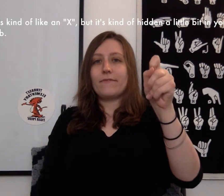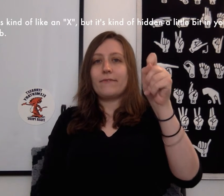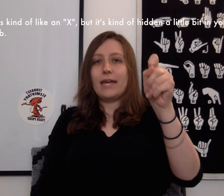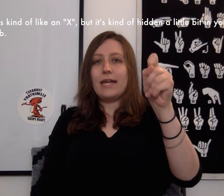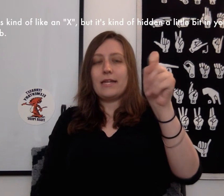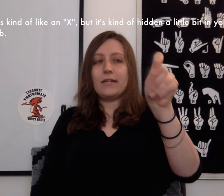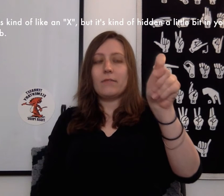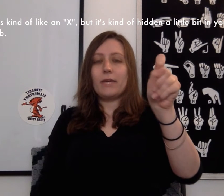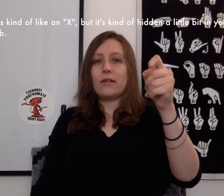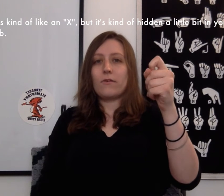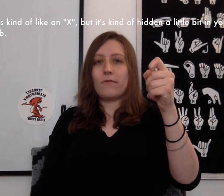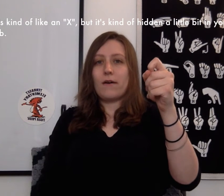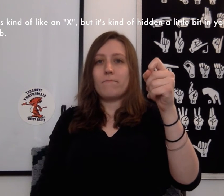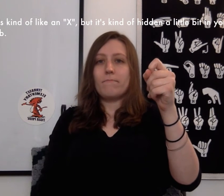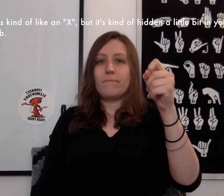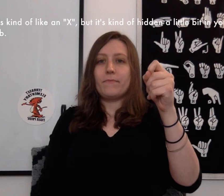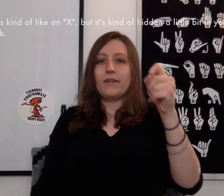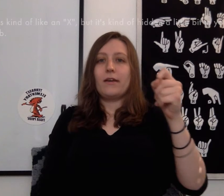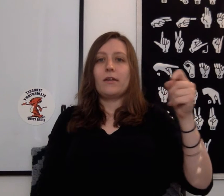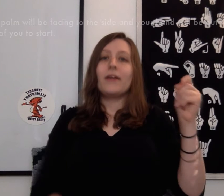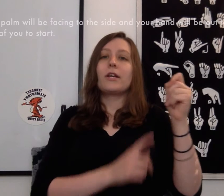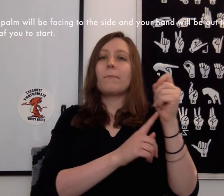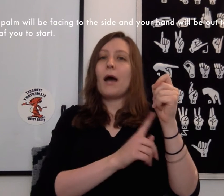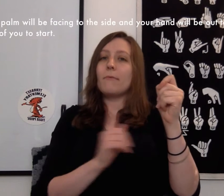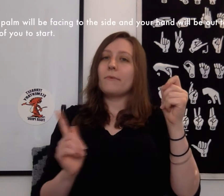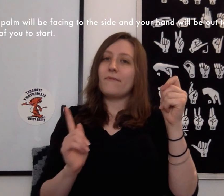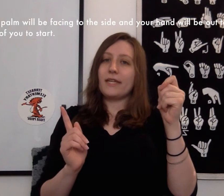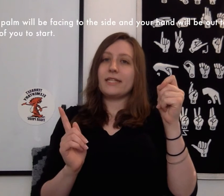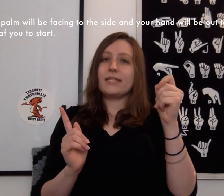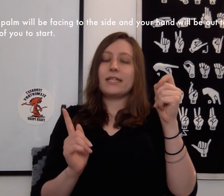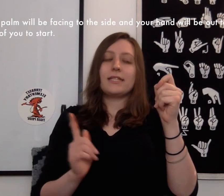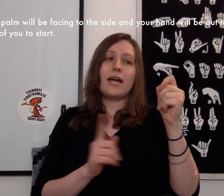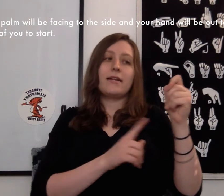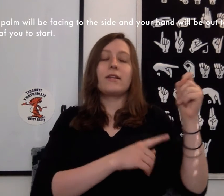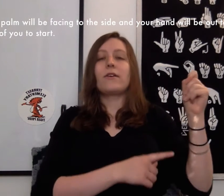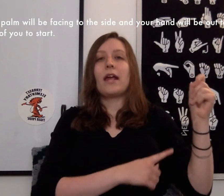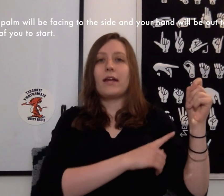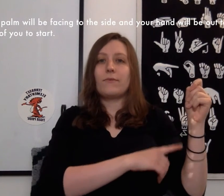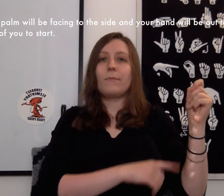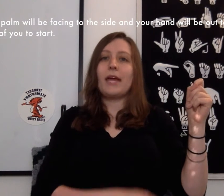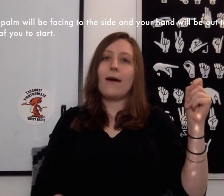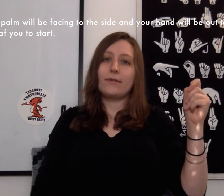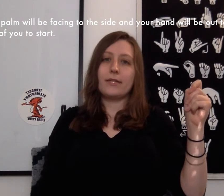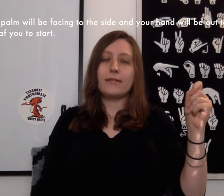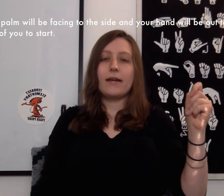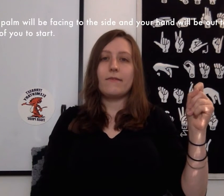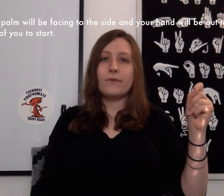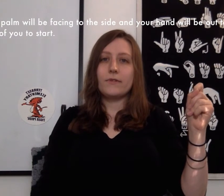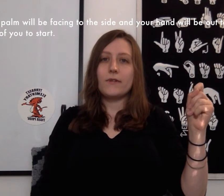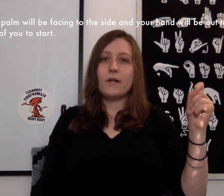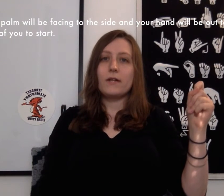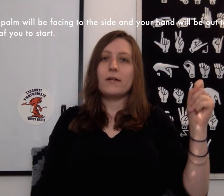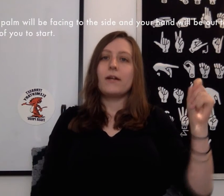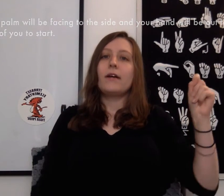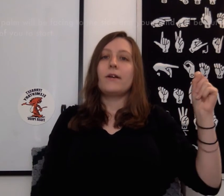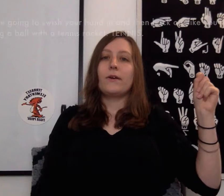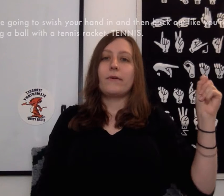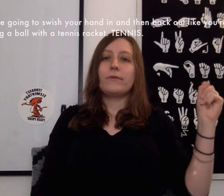hidden a little bit in your thumb. Your palm will be facing to the side and your hand will be out to the side of you to start. You're going to